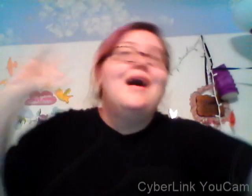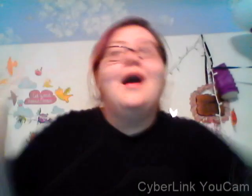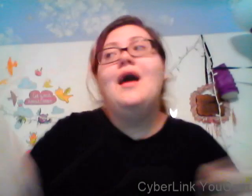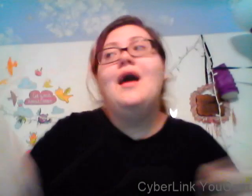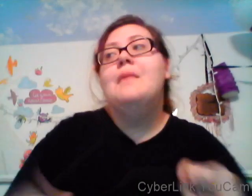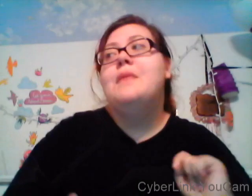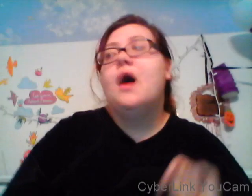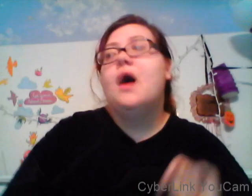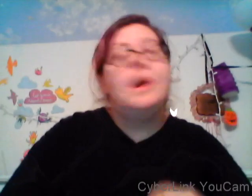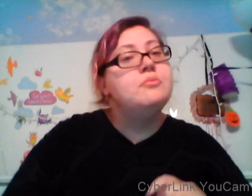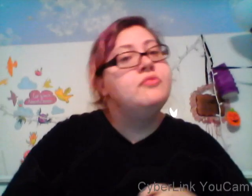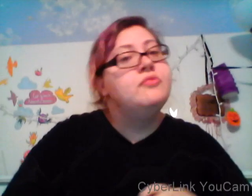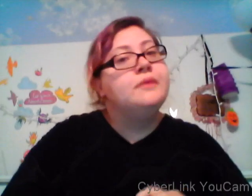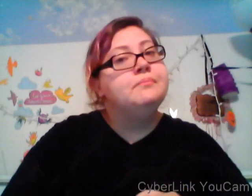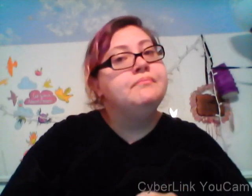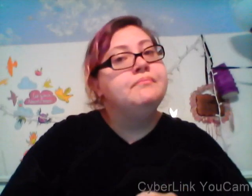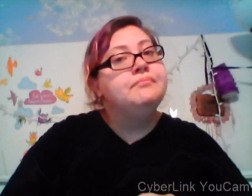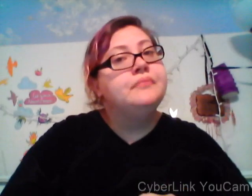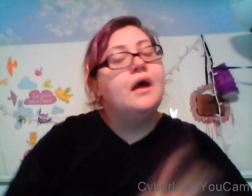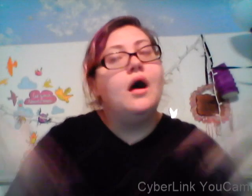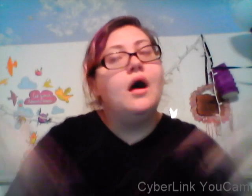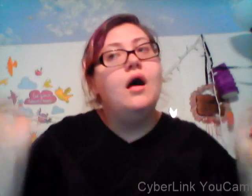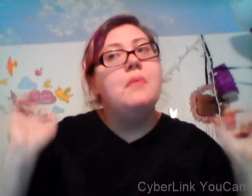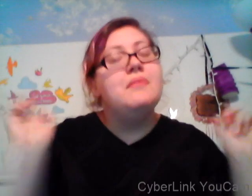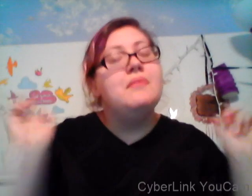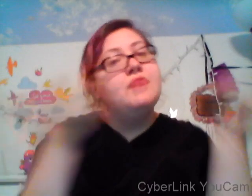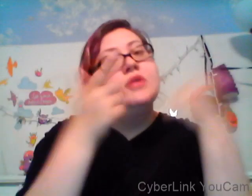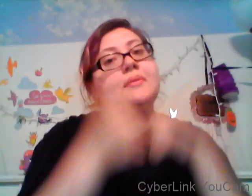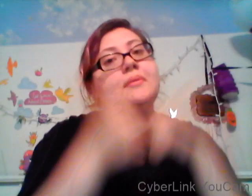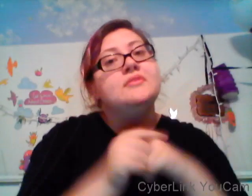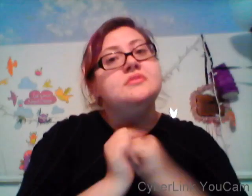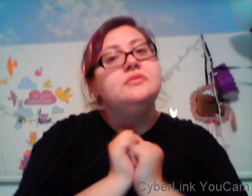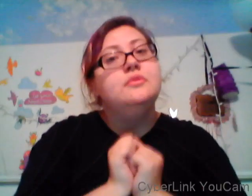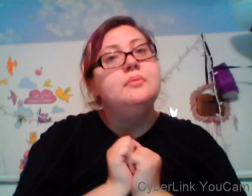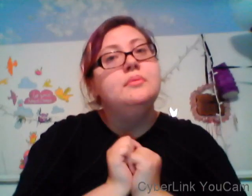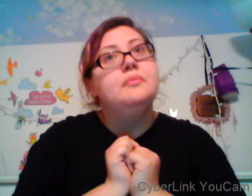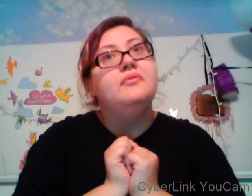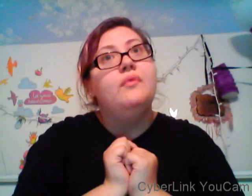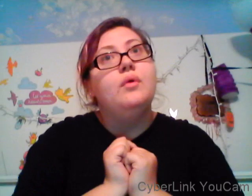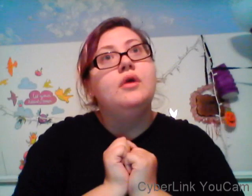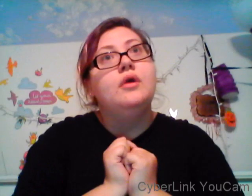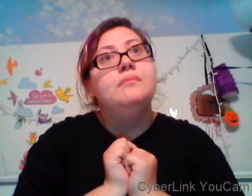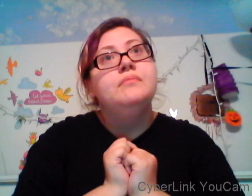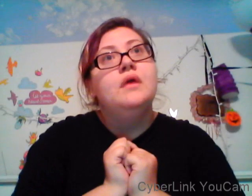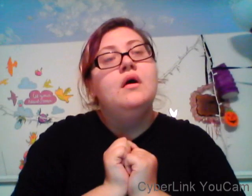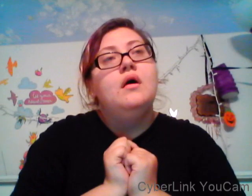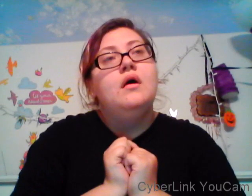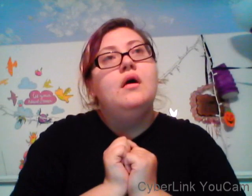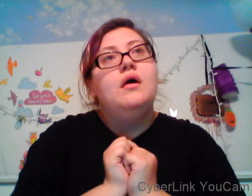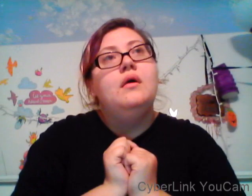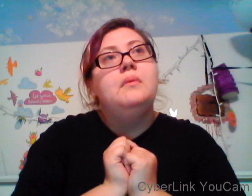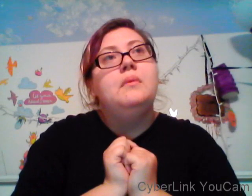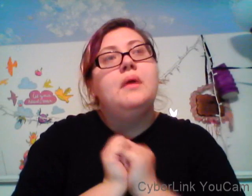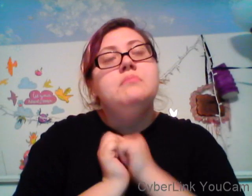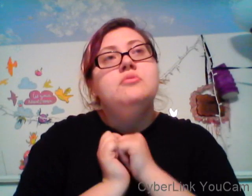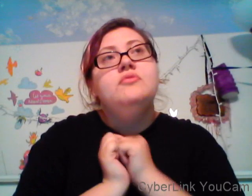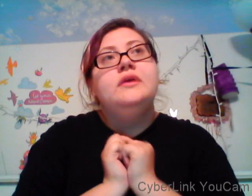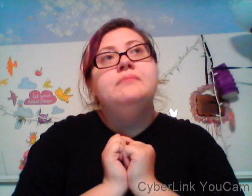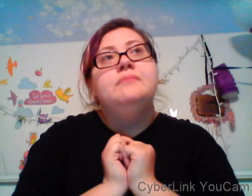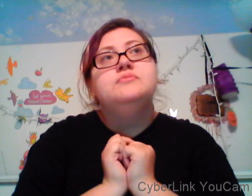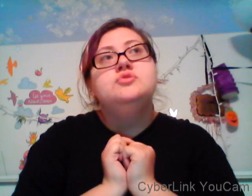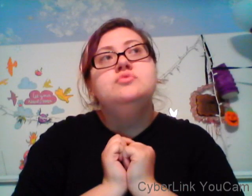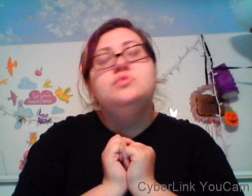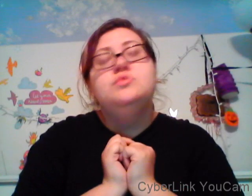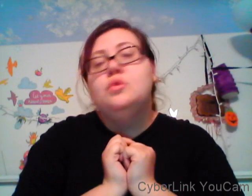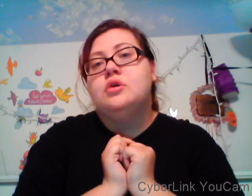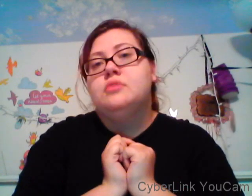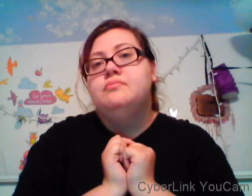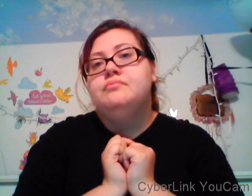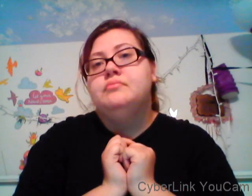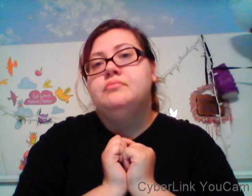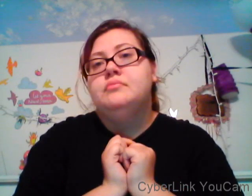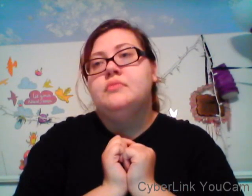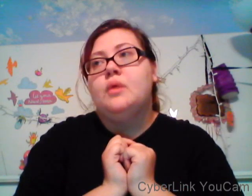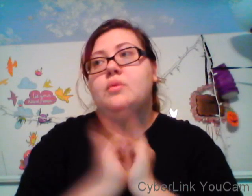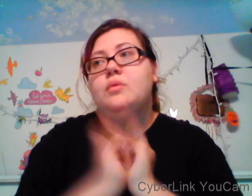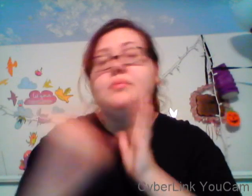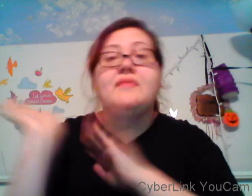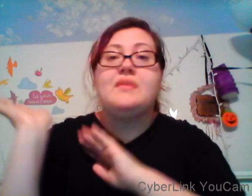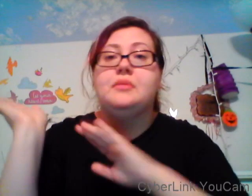20 times harder yeah so there's that and then my last big